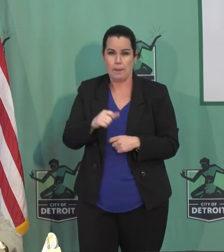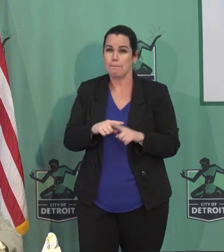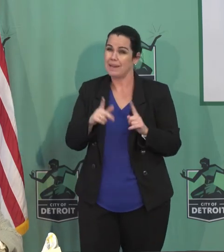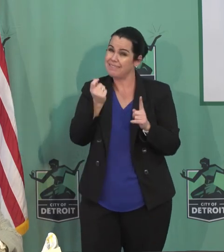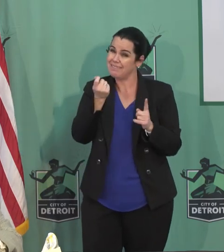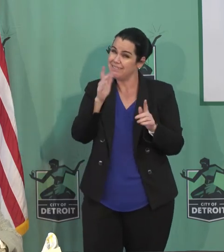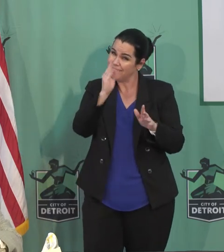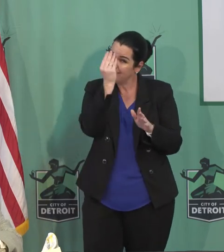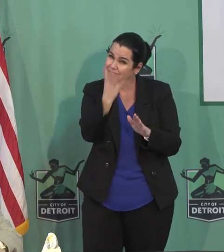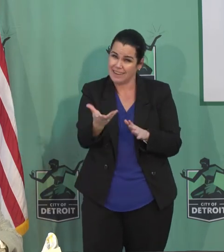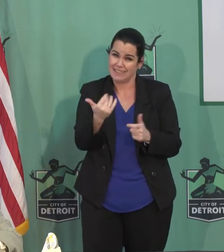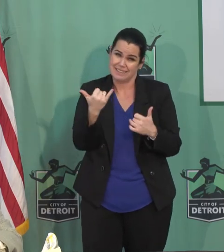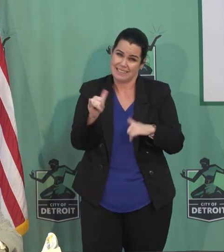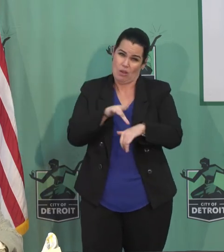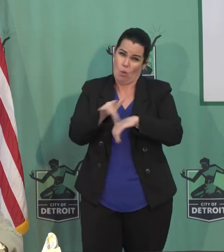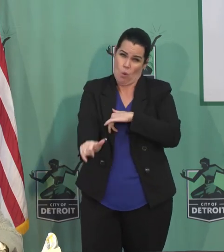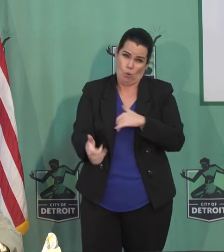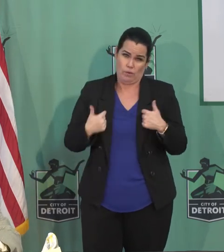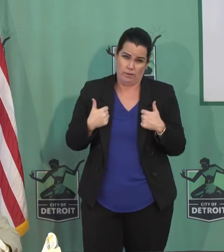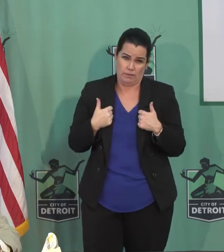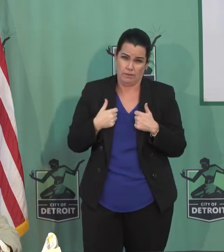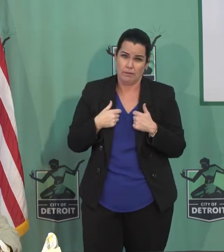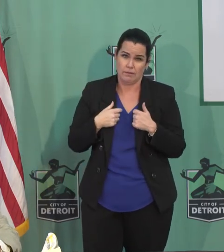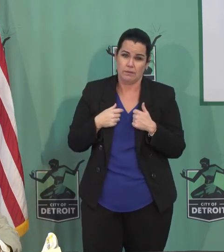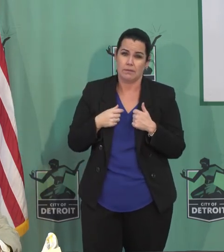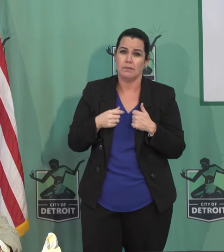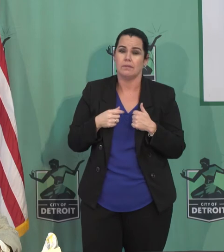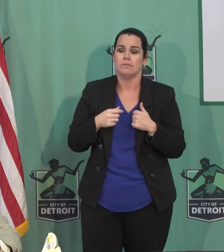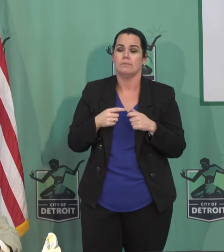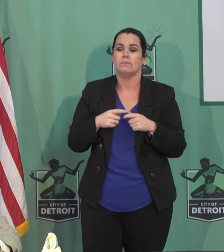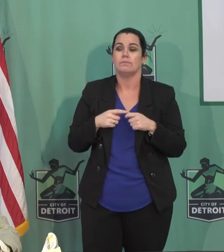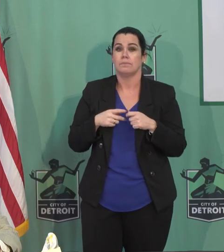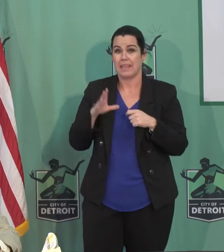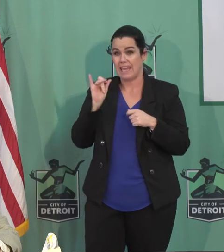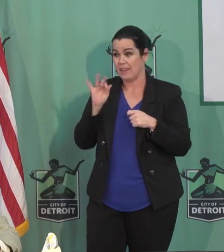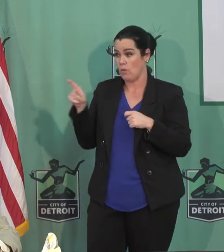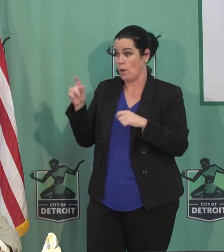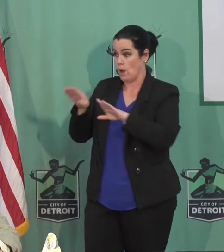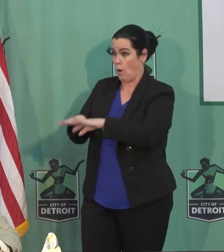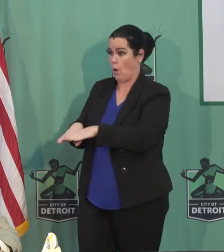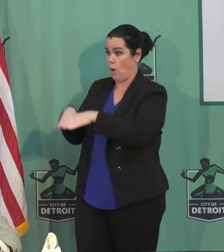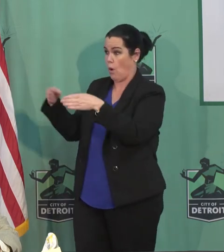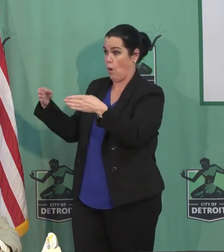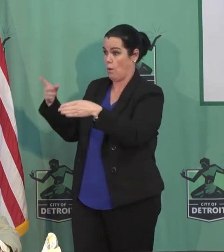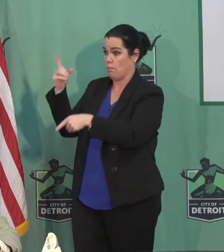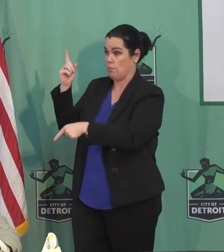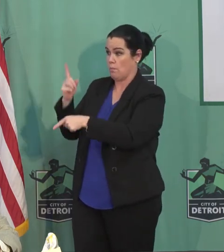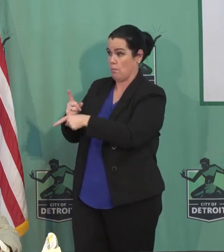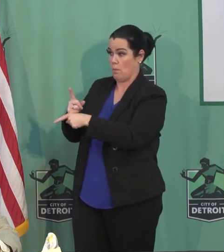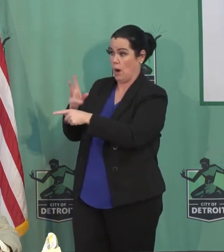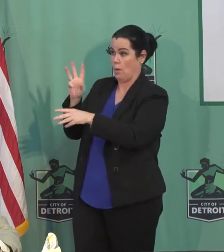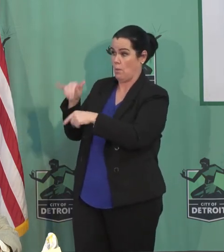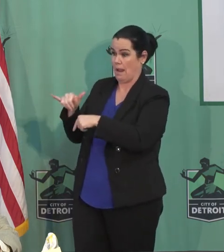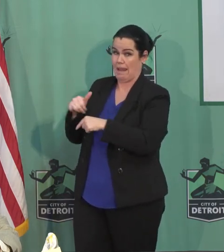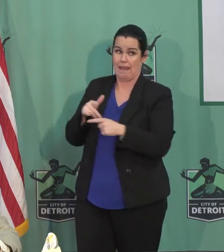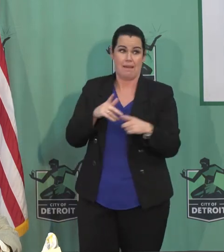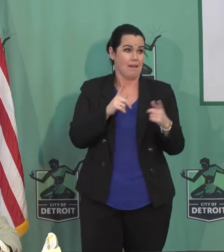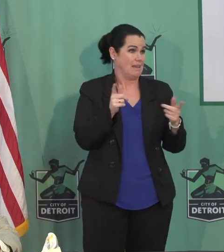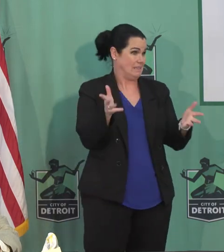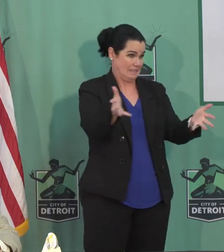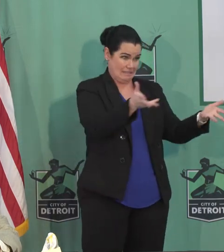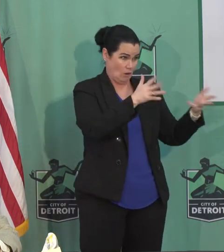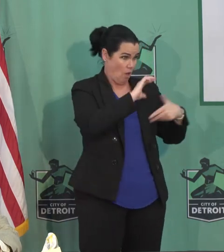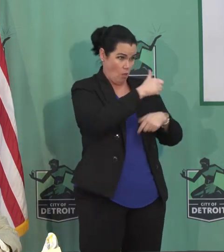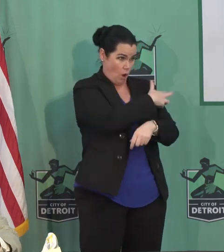tell, but if we do this right, we might not have to have 1,000 beds at the TCF Center.